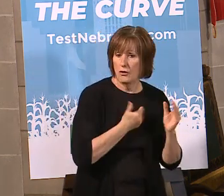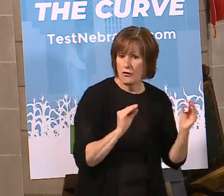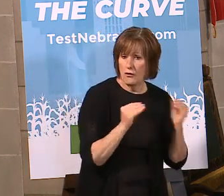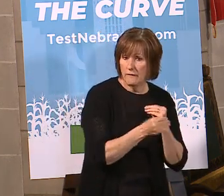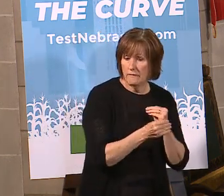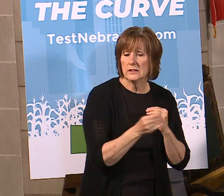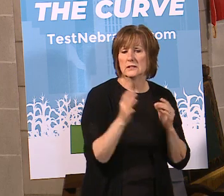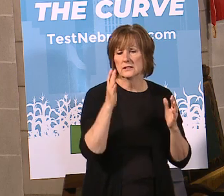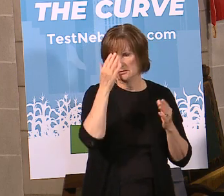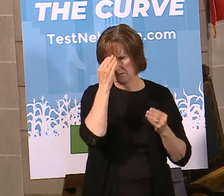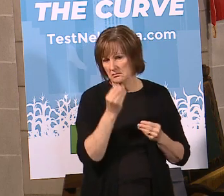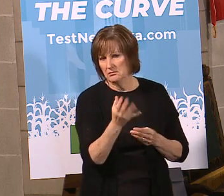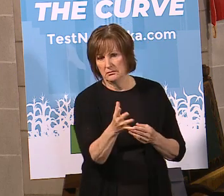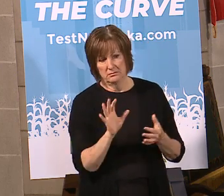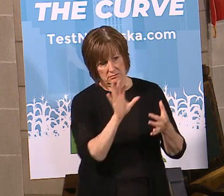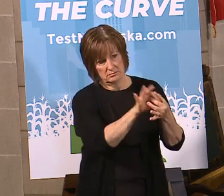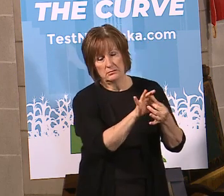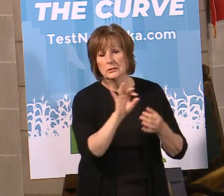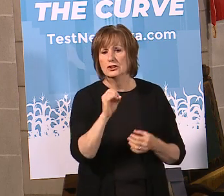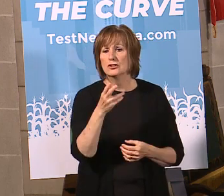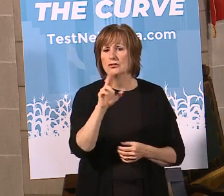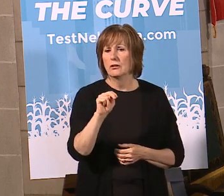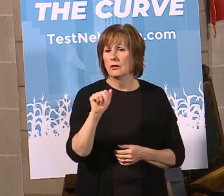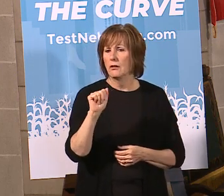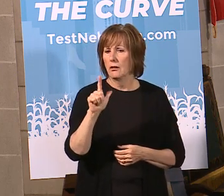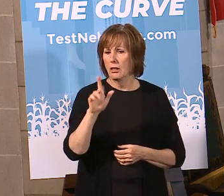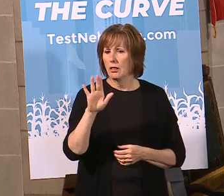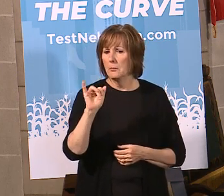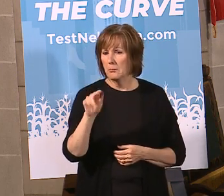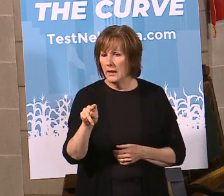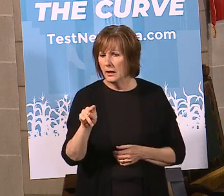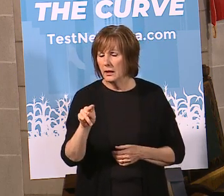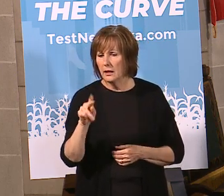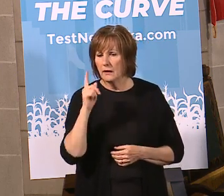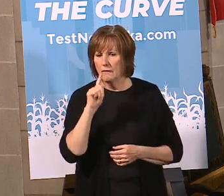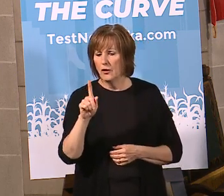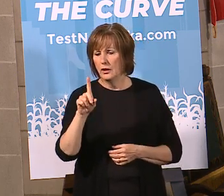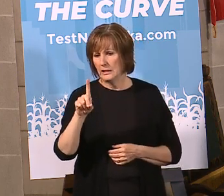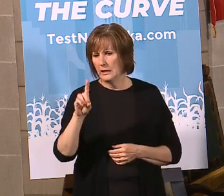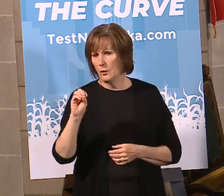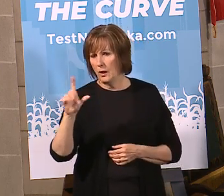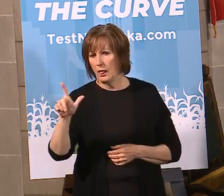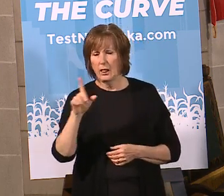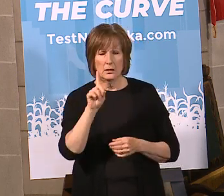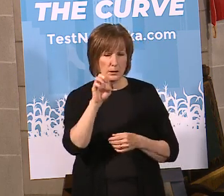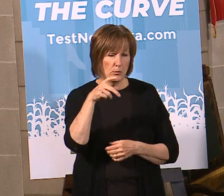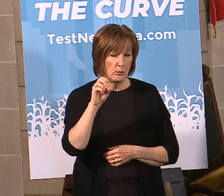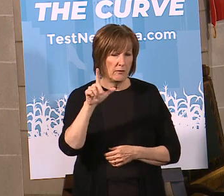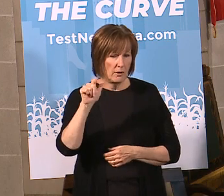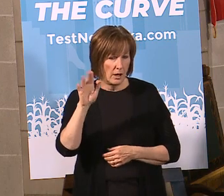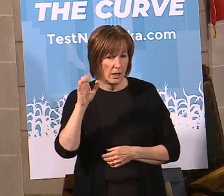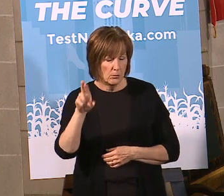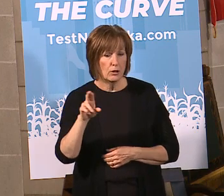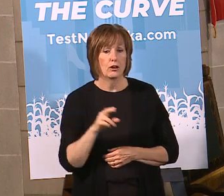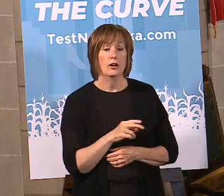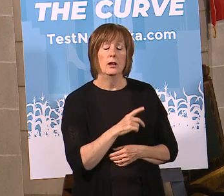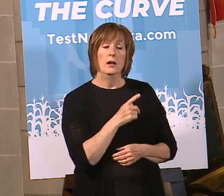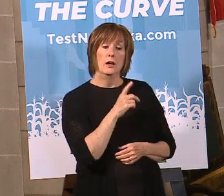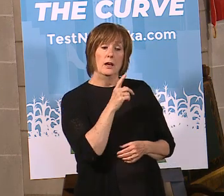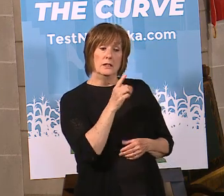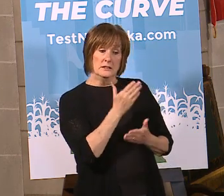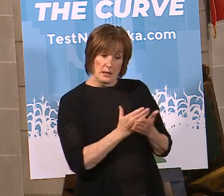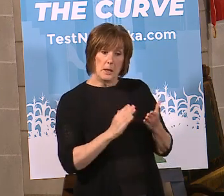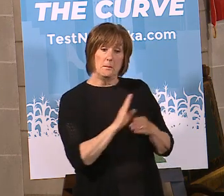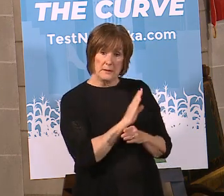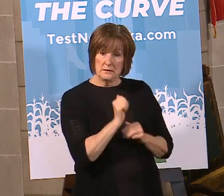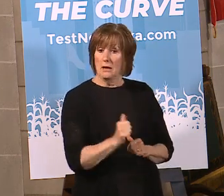connect you with John Albin on this directly, who's our commissioner of labor. The short-term compensation program, the STC program, is something businesses